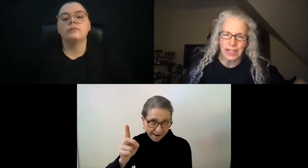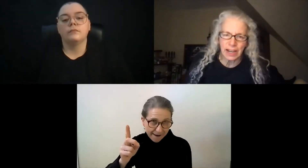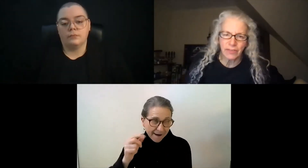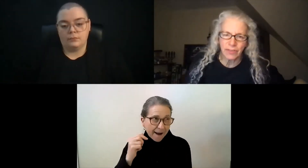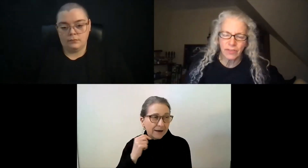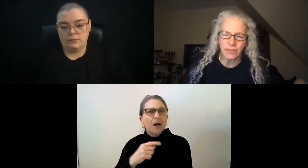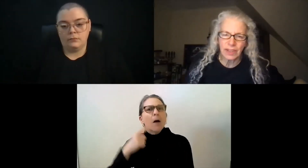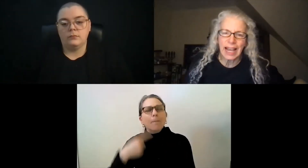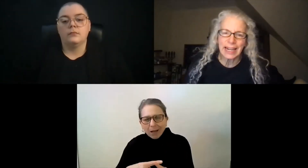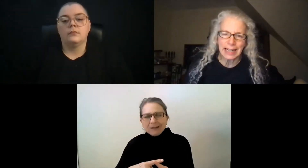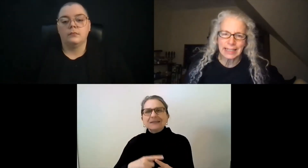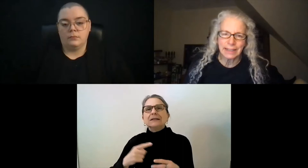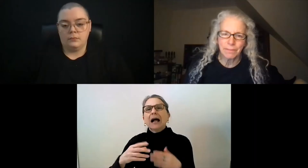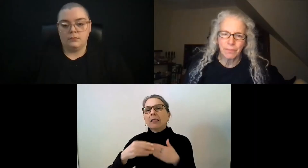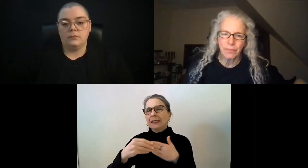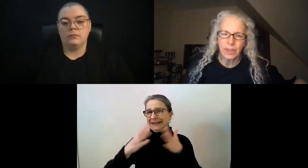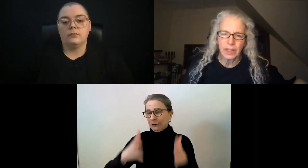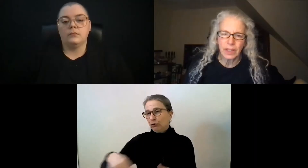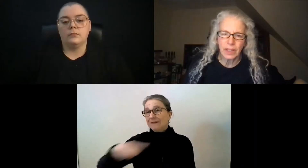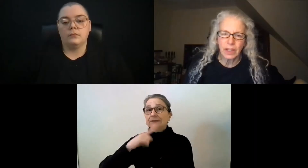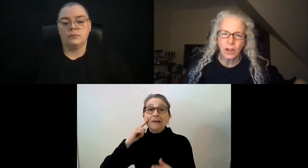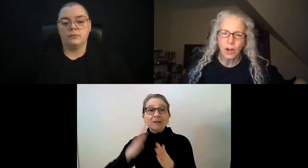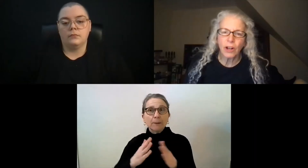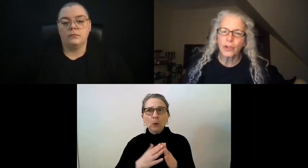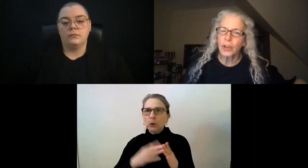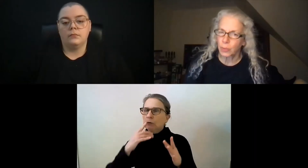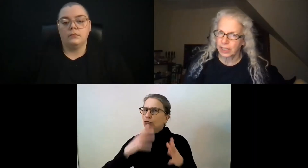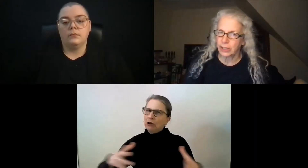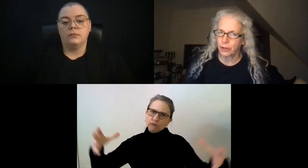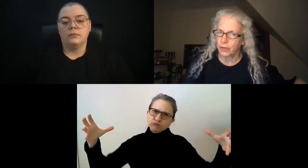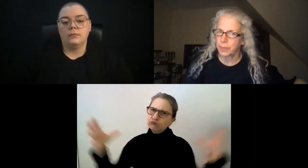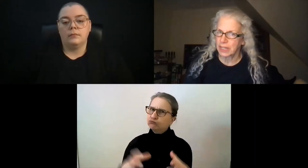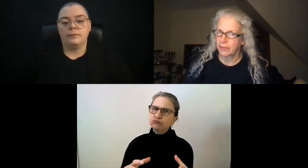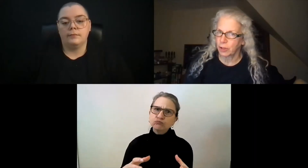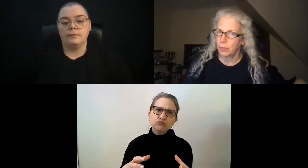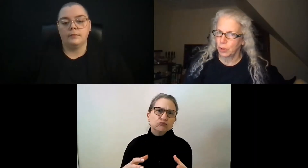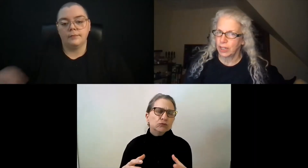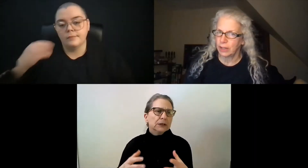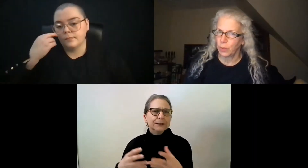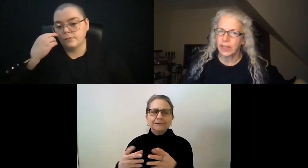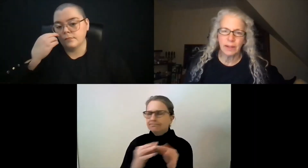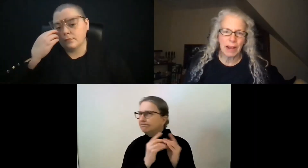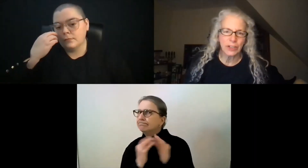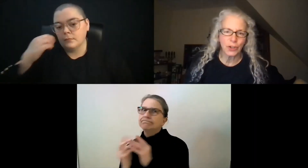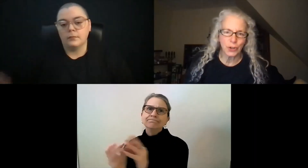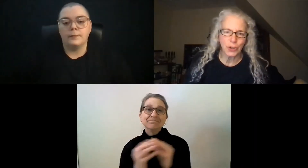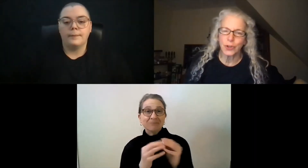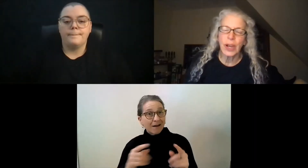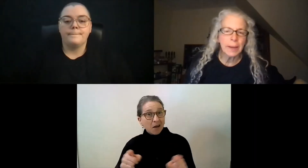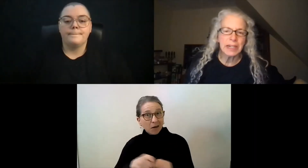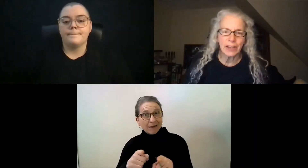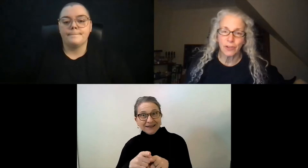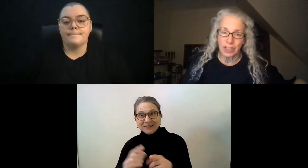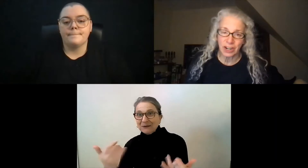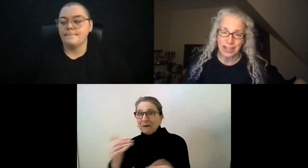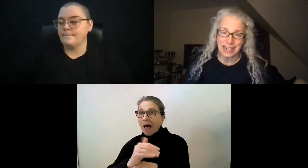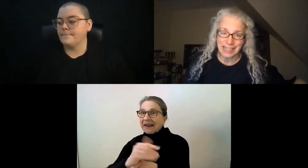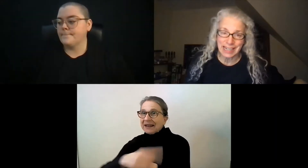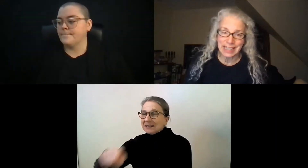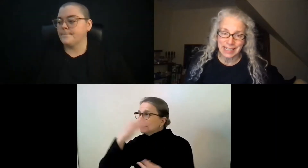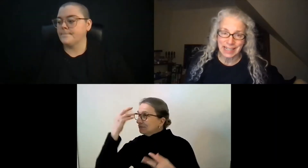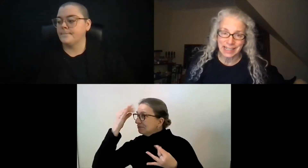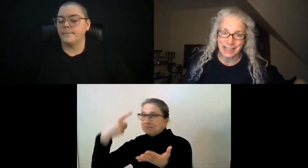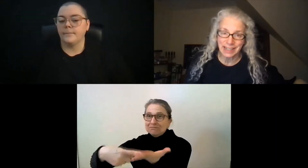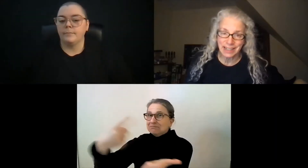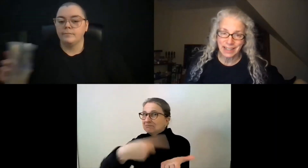of the Deaf, the NAD. Also, there were leaders from the deaf community within Massachusetts who came together and started to